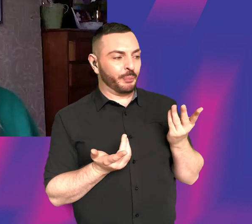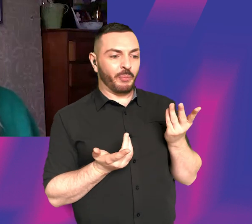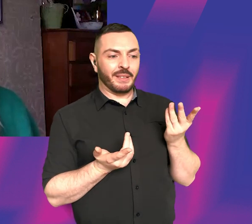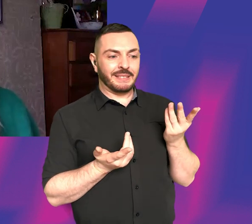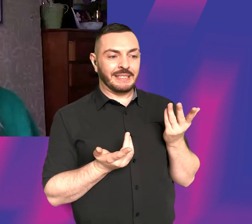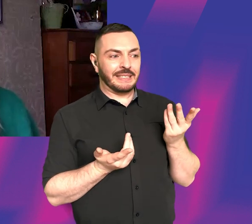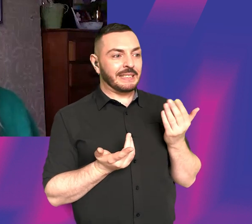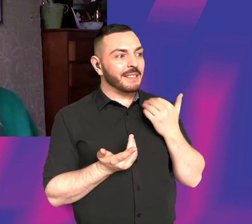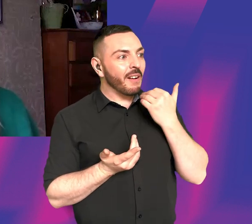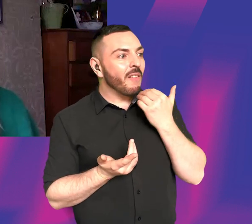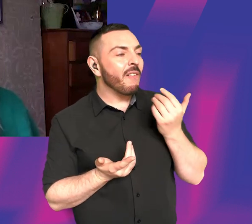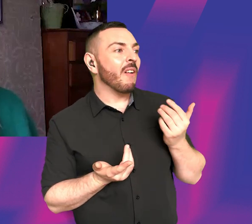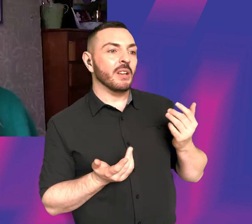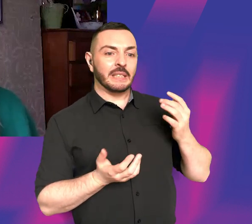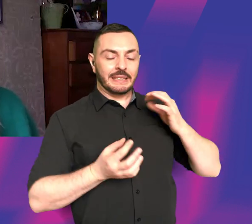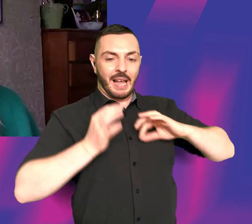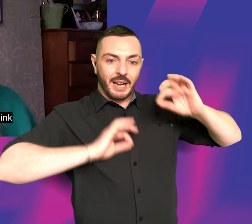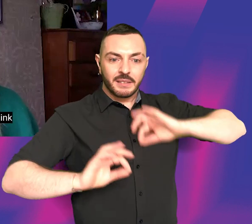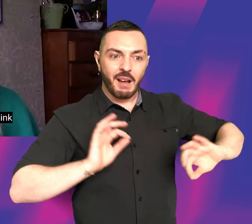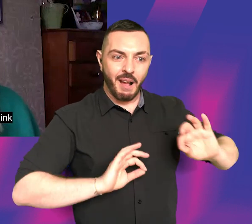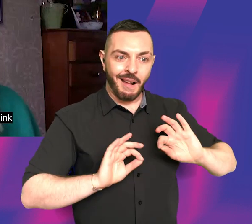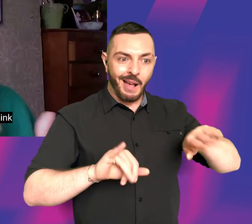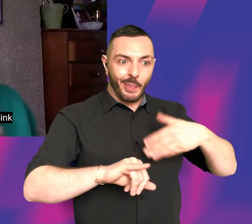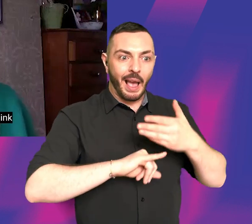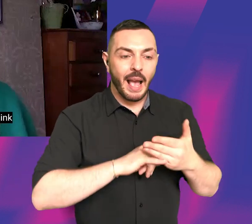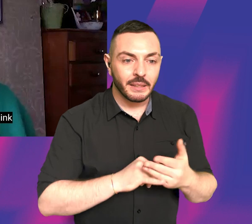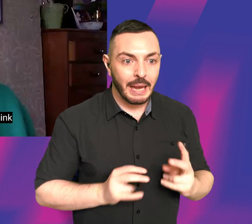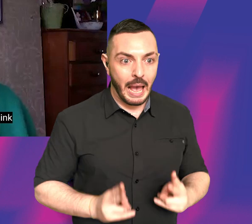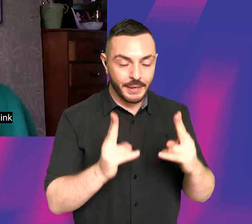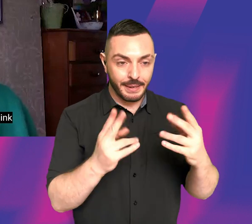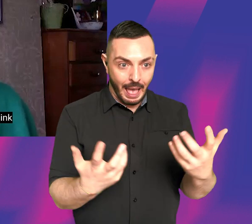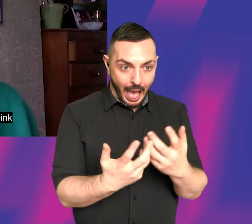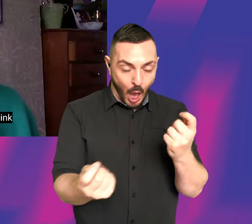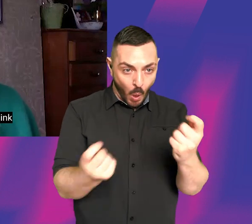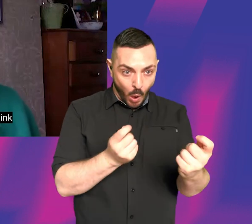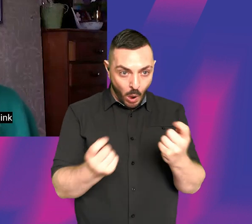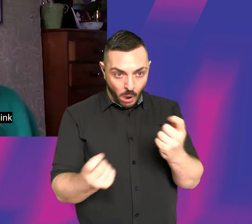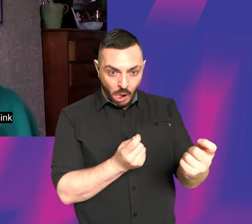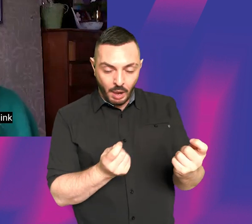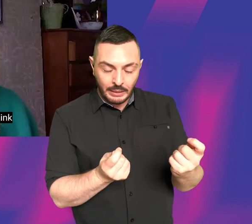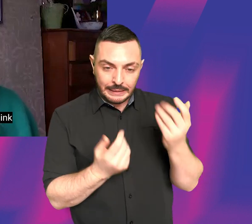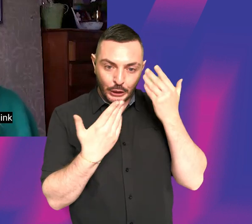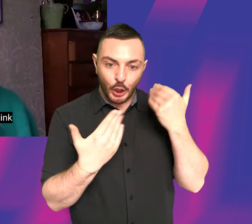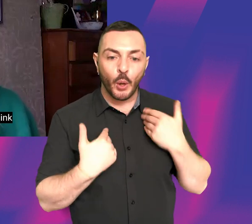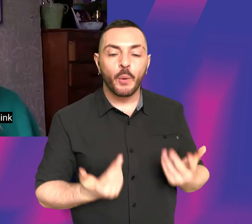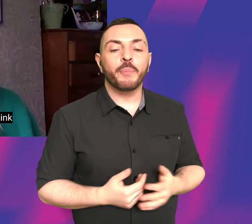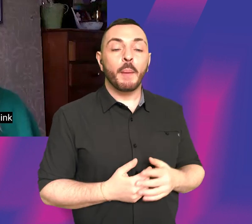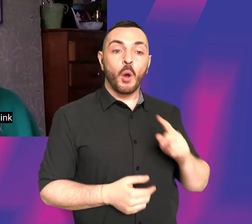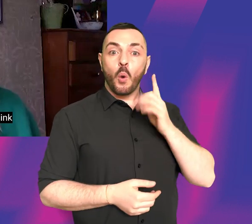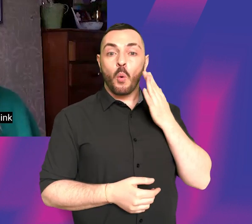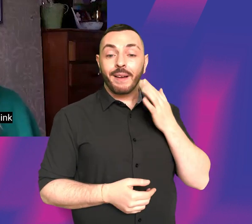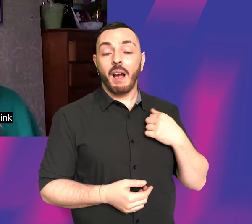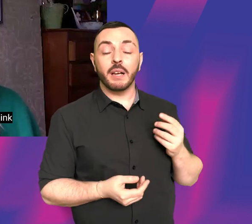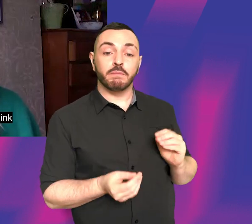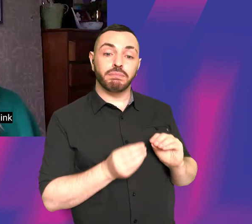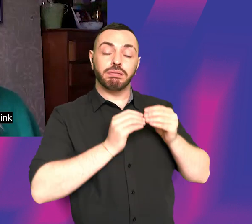the end product. But it was really my feature where I think I really understood that, you